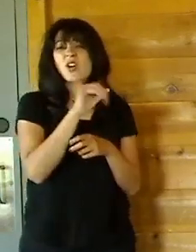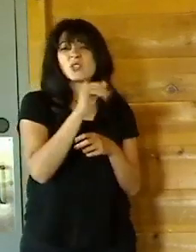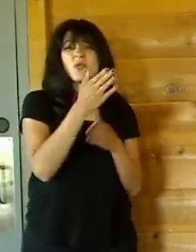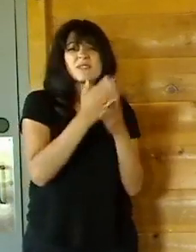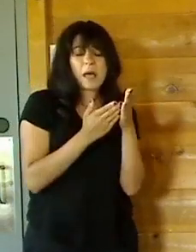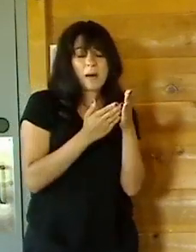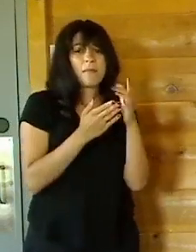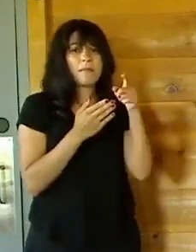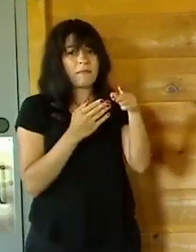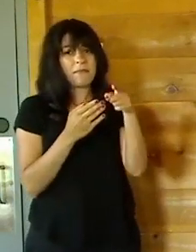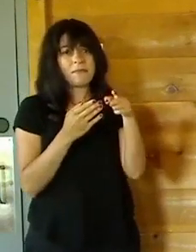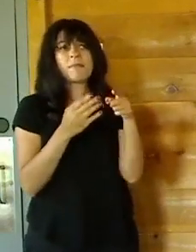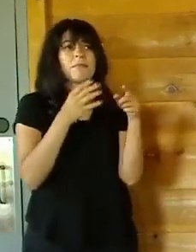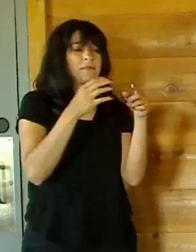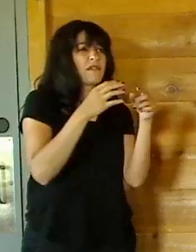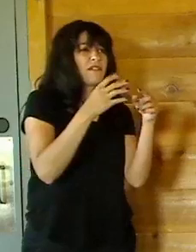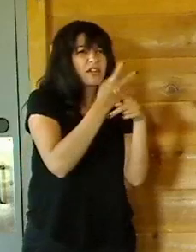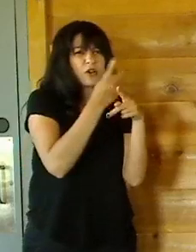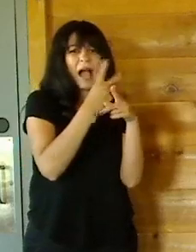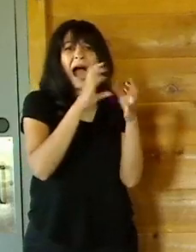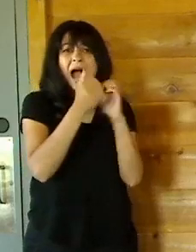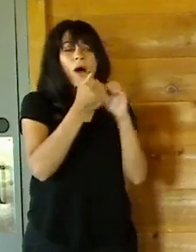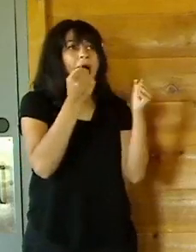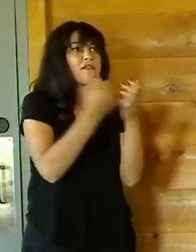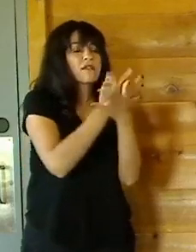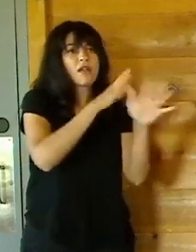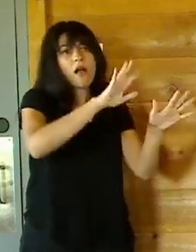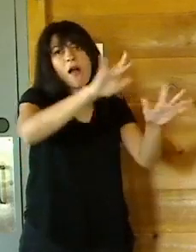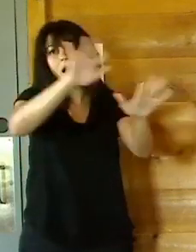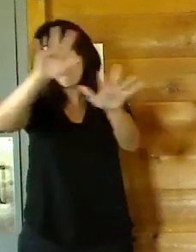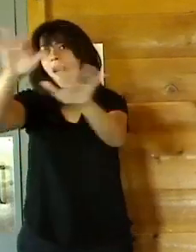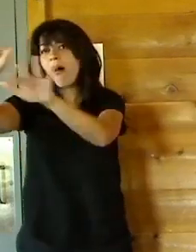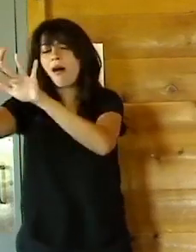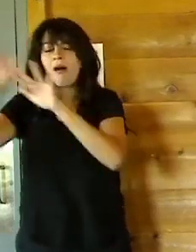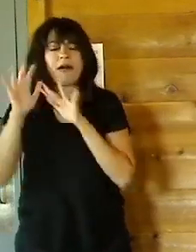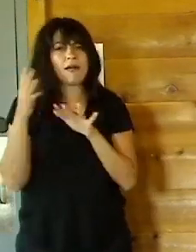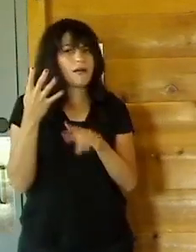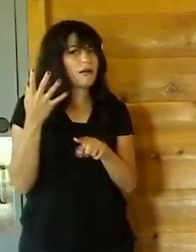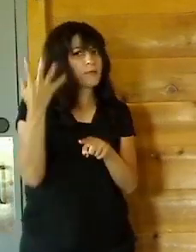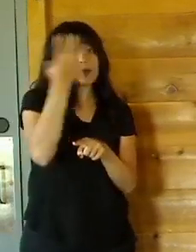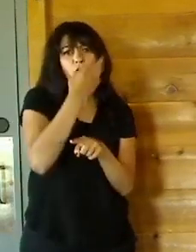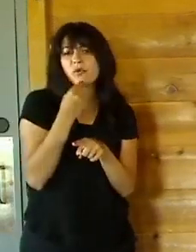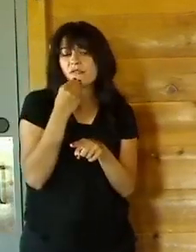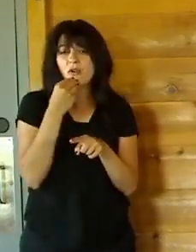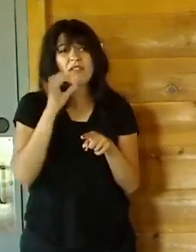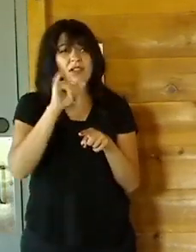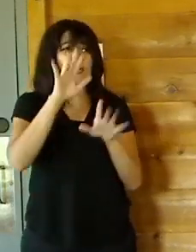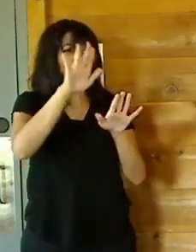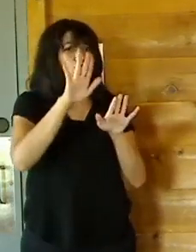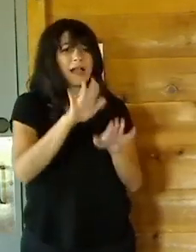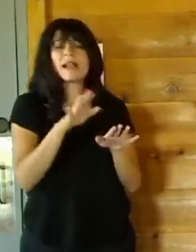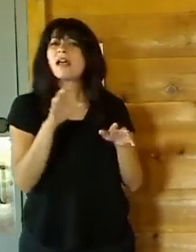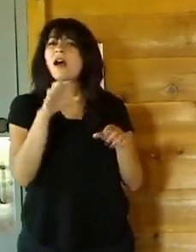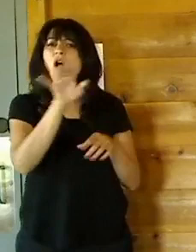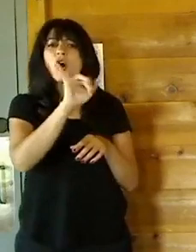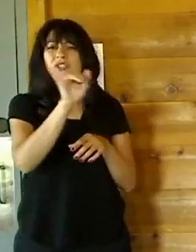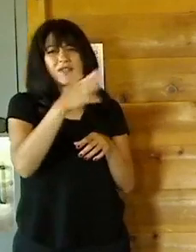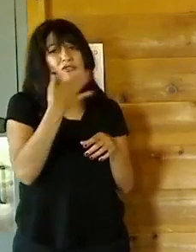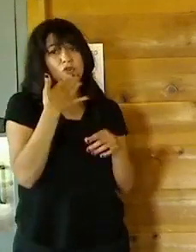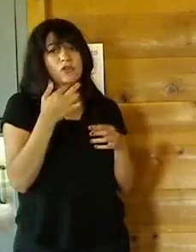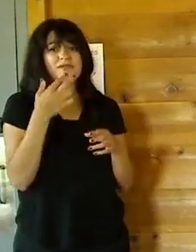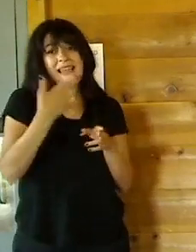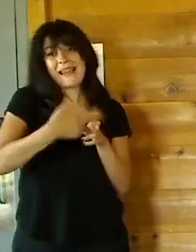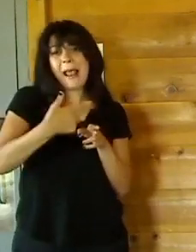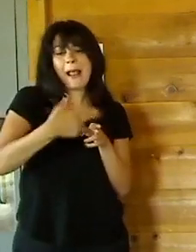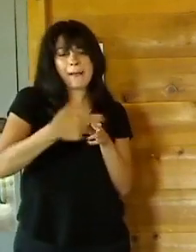and keeping all of the parks looking beautiful and staffed. And they're just so welcoming. We do get an awful lot of positive feedback on the